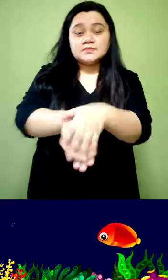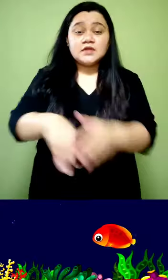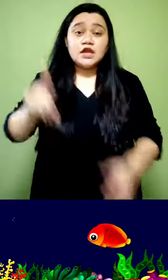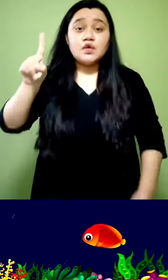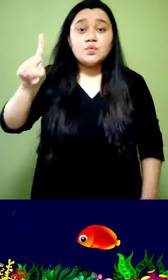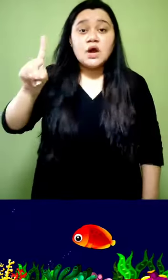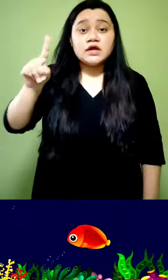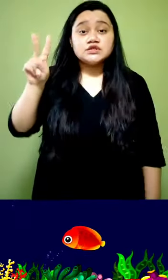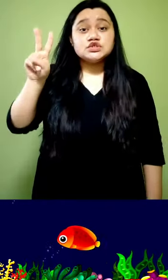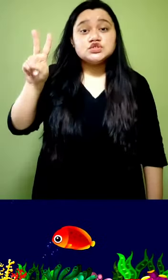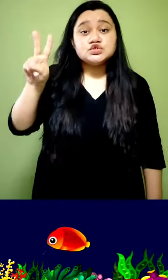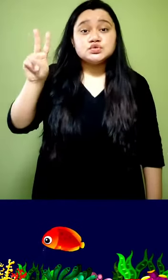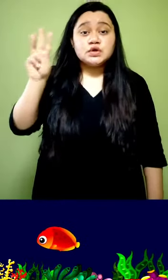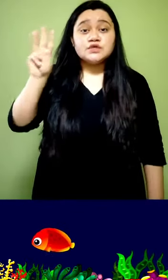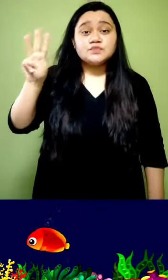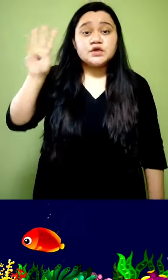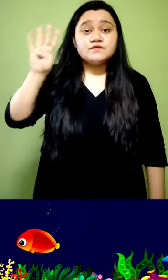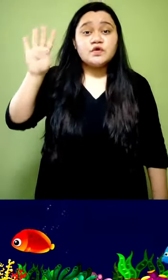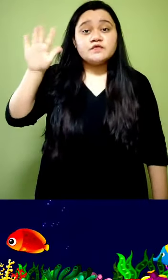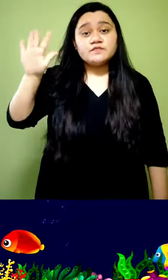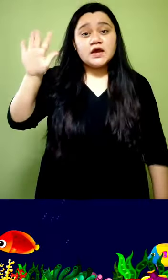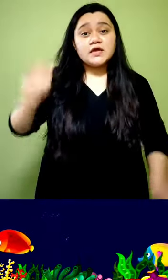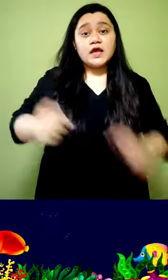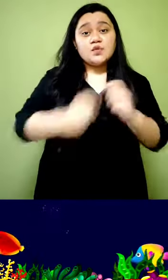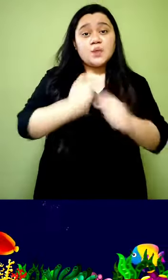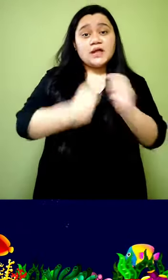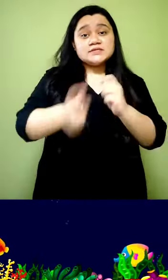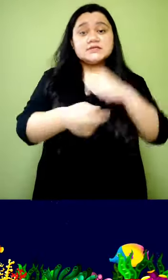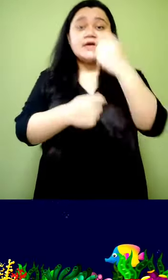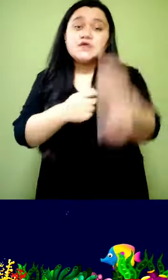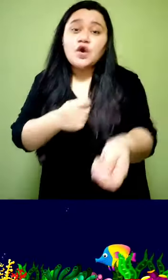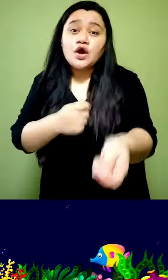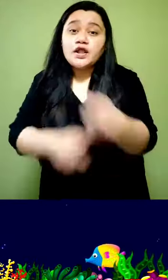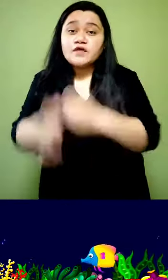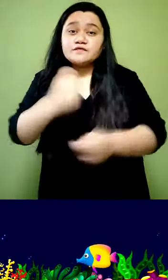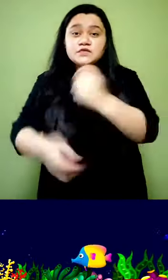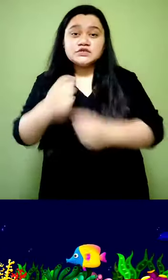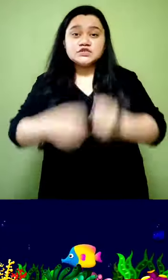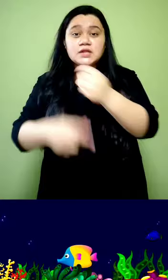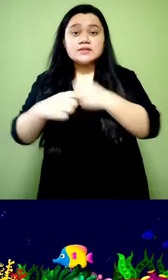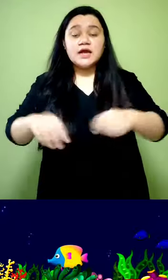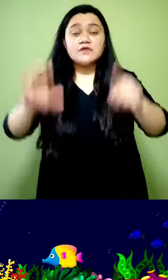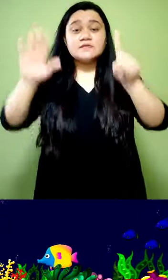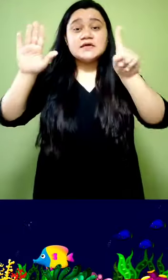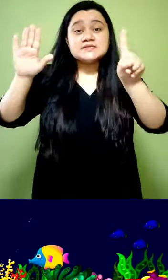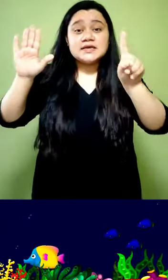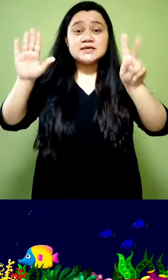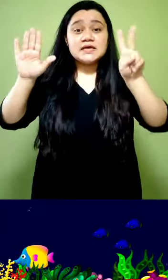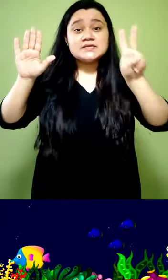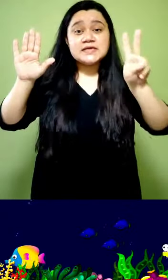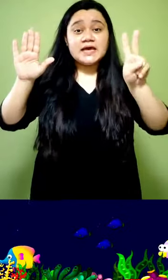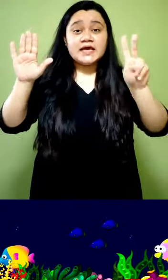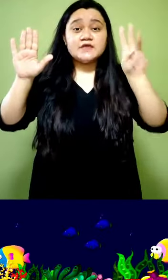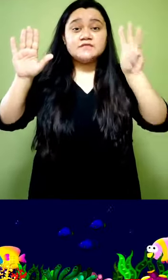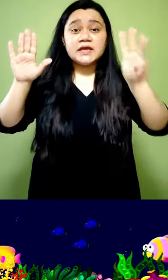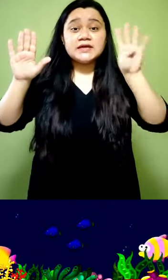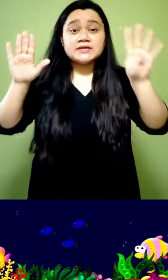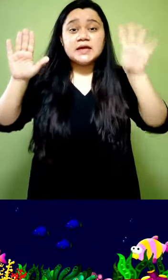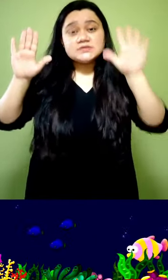1, 2, 3, 4, 5, once I caught a fish alive 6, 7, 8, 9,